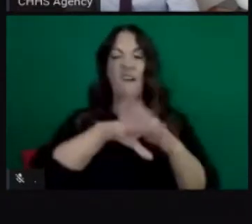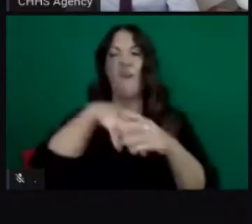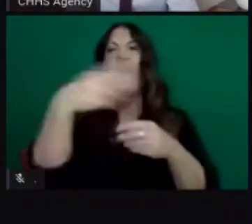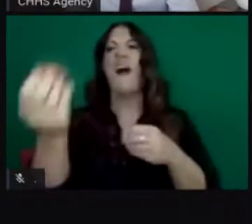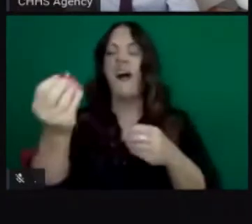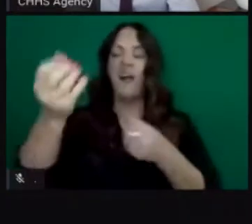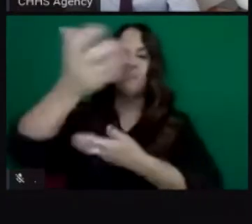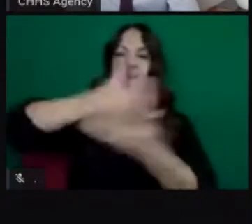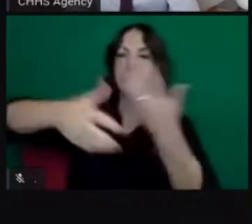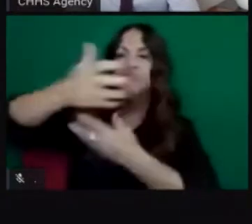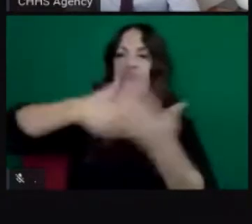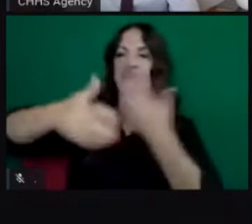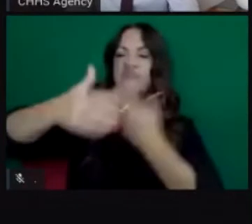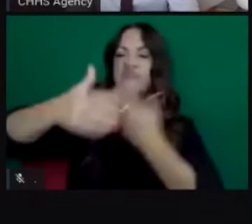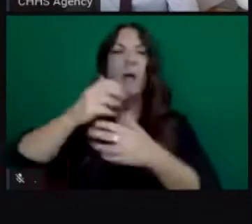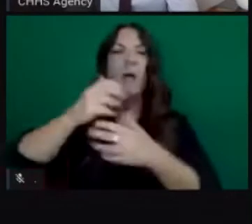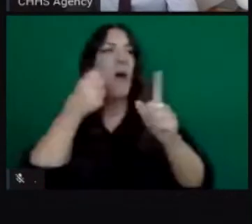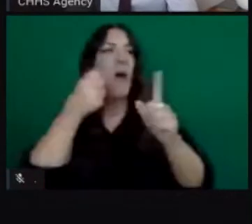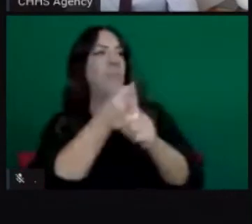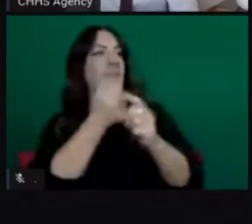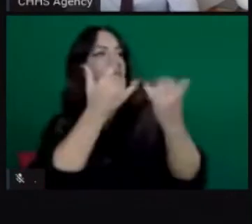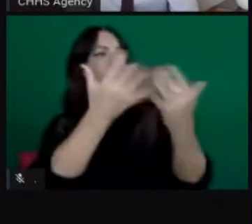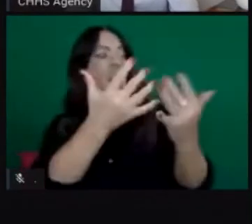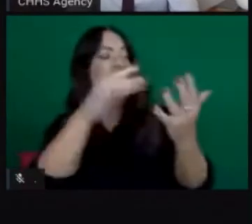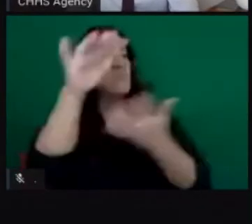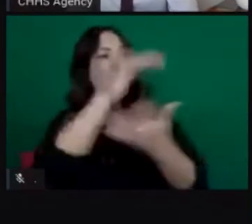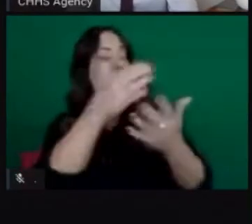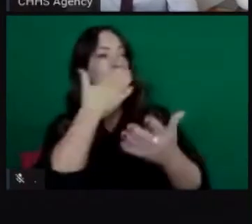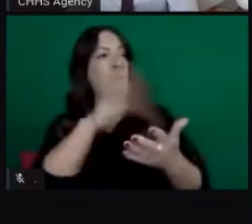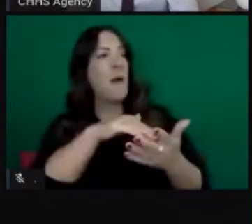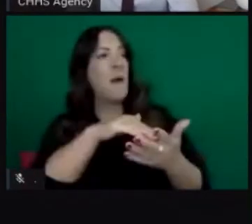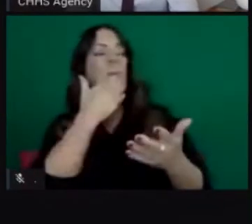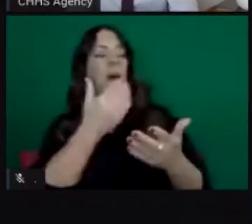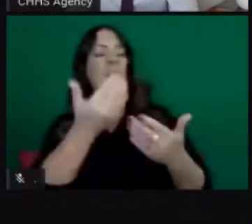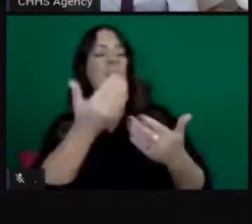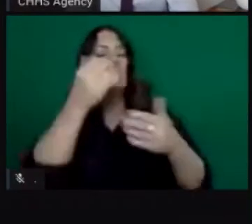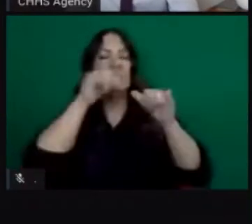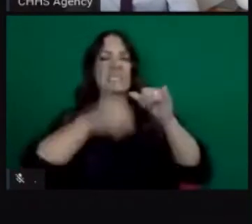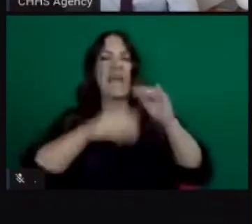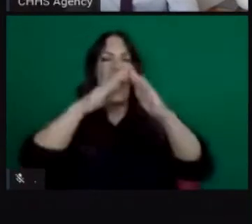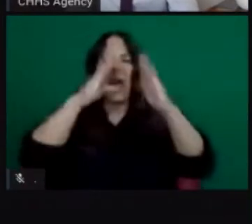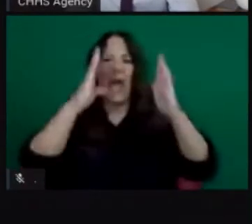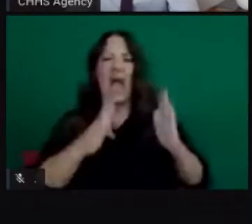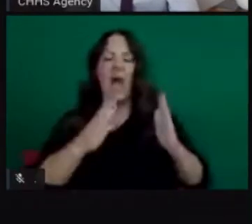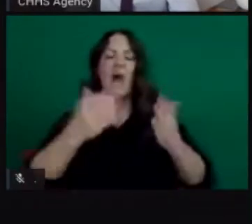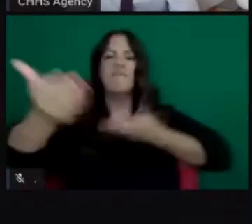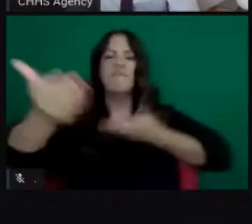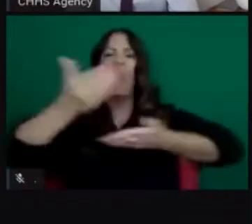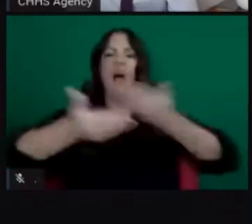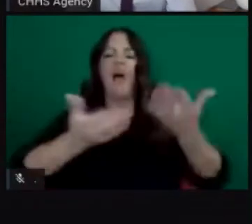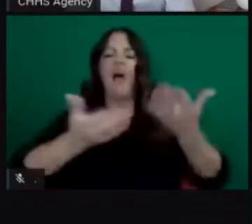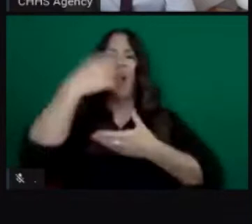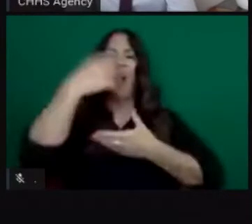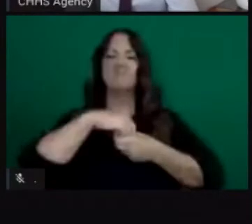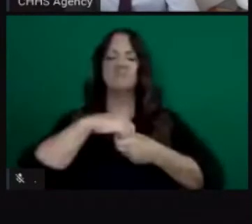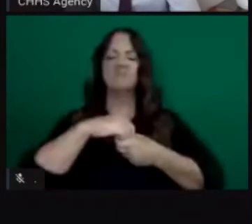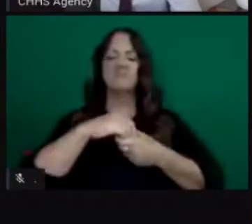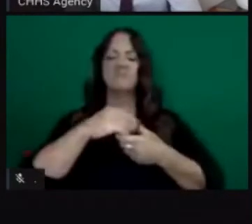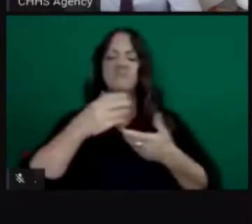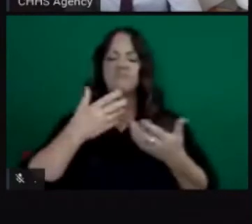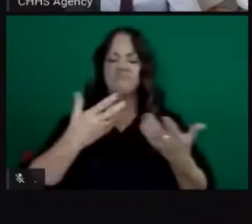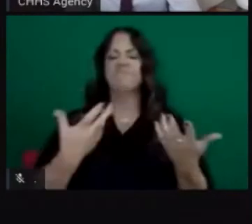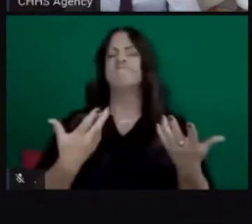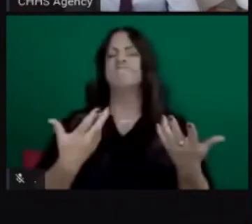poor air quality and and frankly the opportunity when you're being evacuated to maybe seek